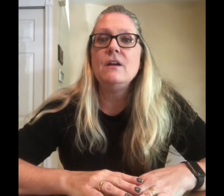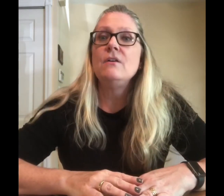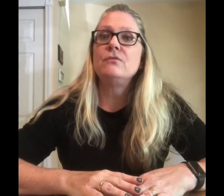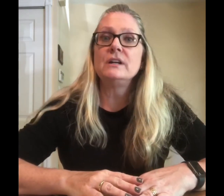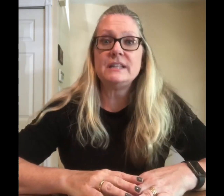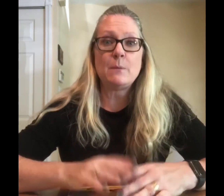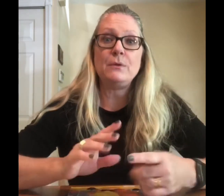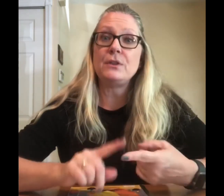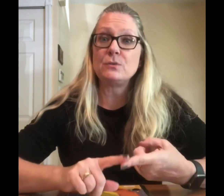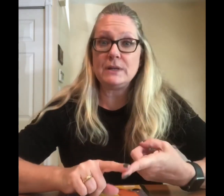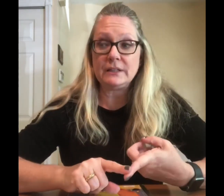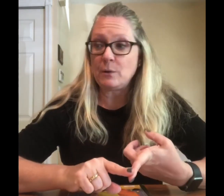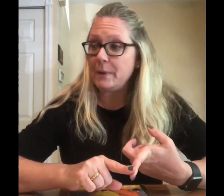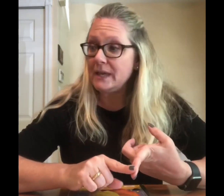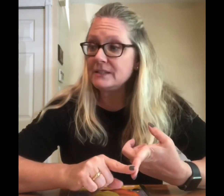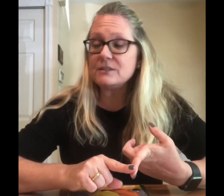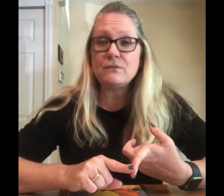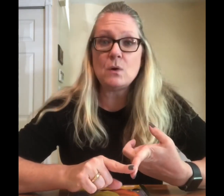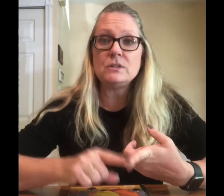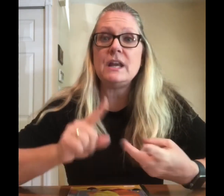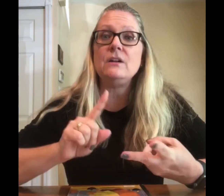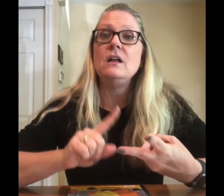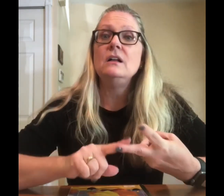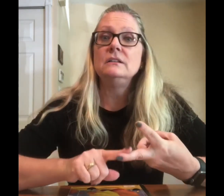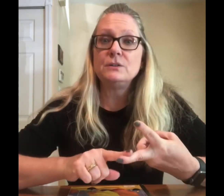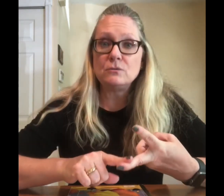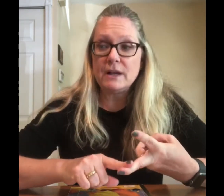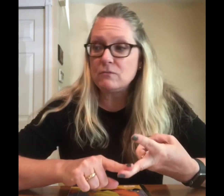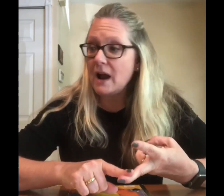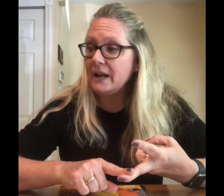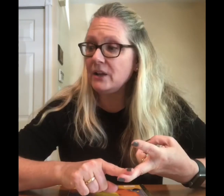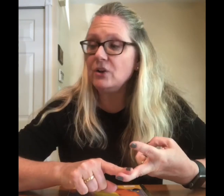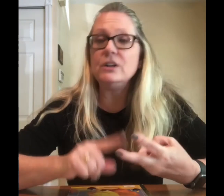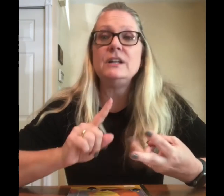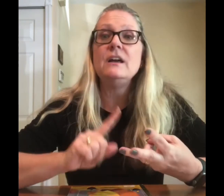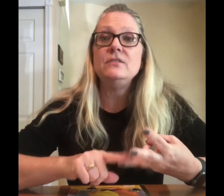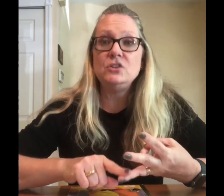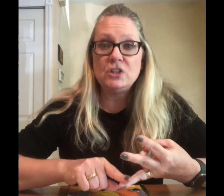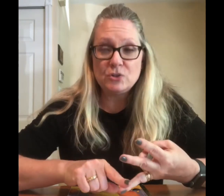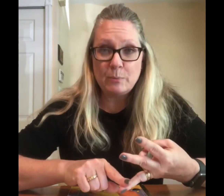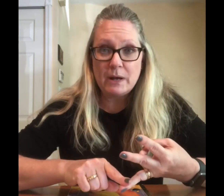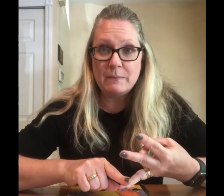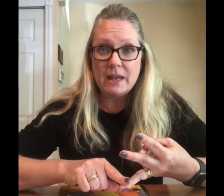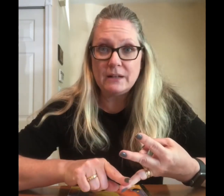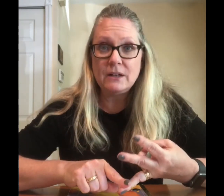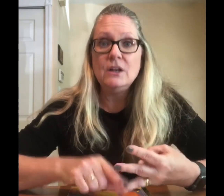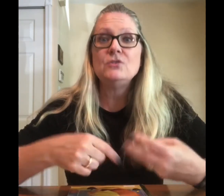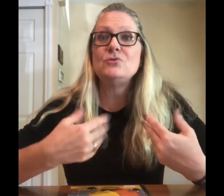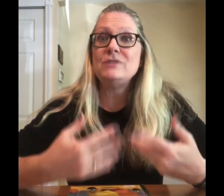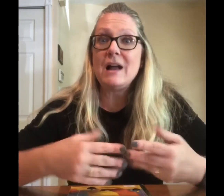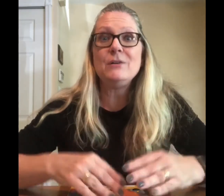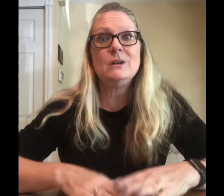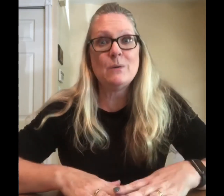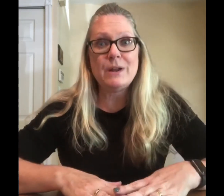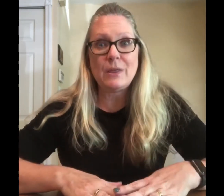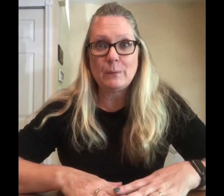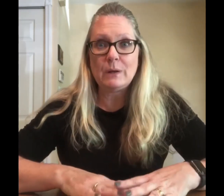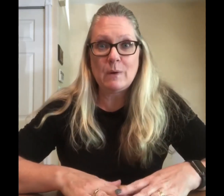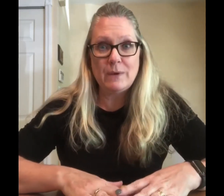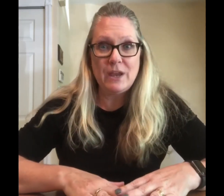For example, The Three Little Pigs is a folktale, Little Red Riding Hood, The Gingerbread Man. So now you know another one when we hear